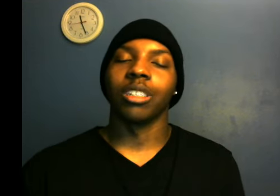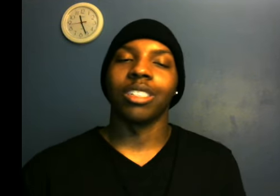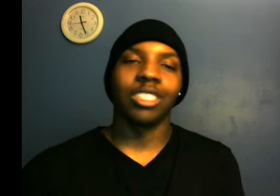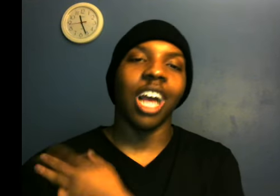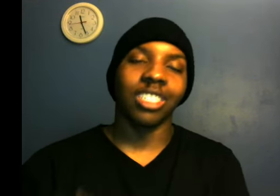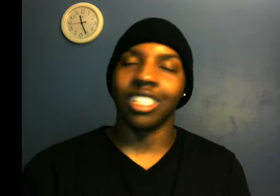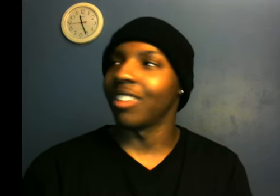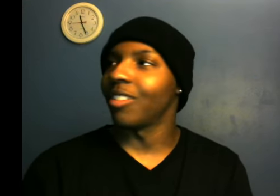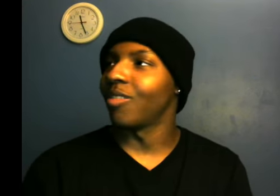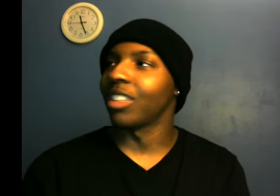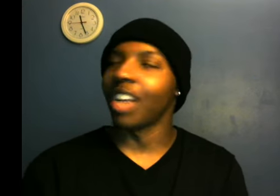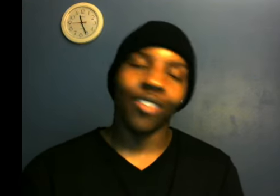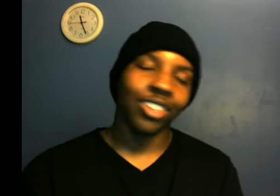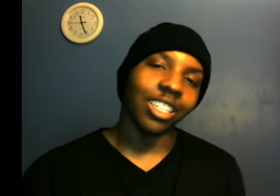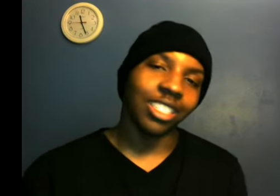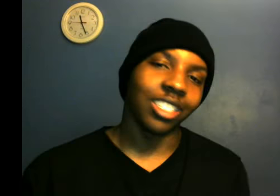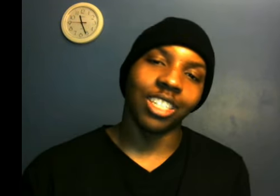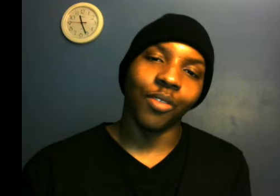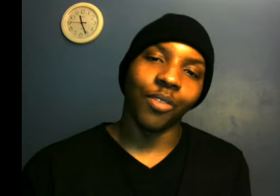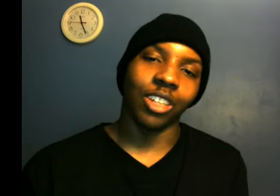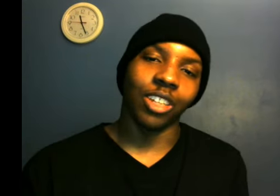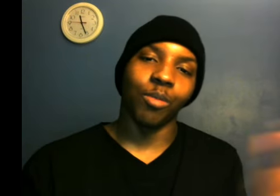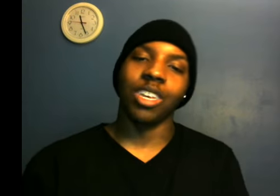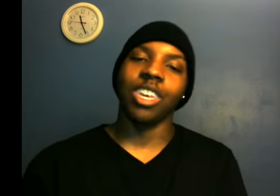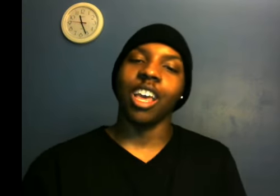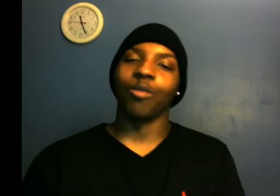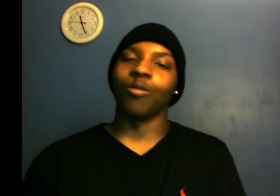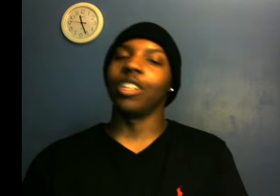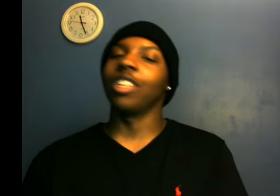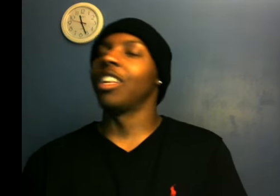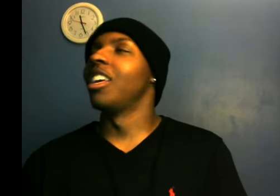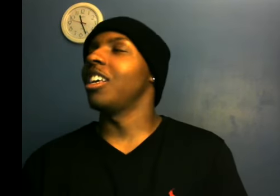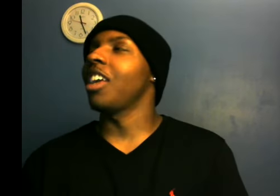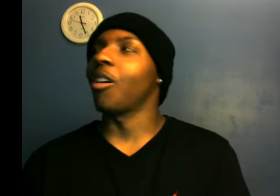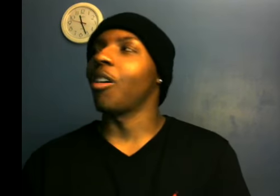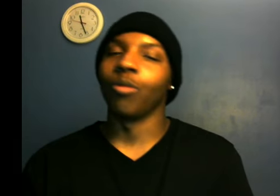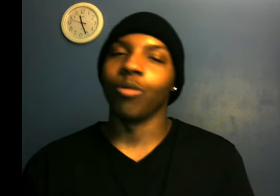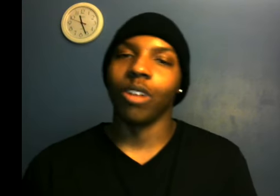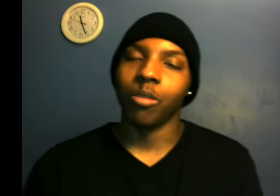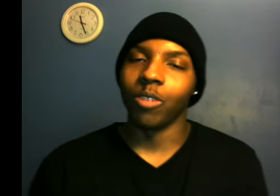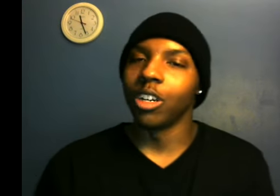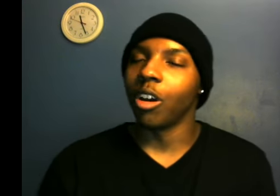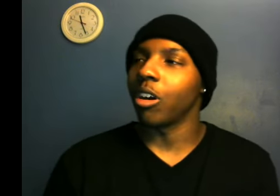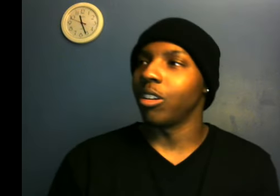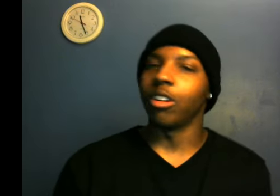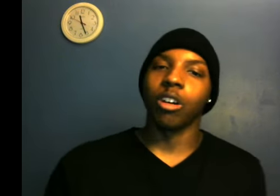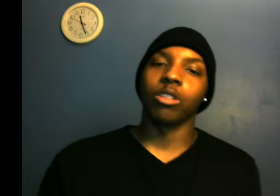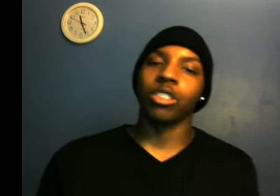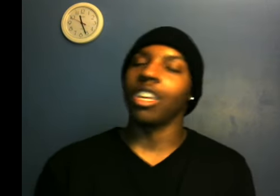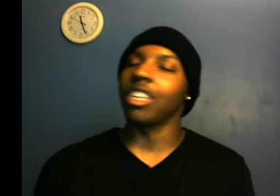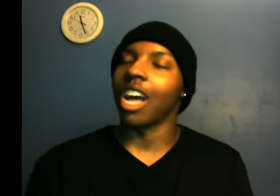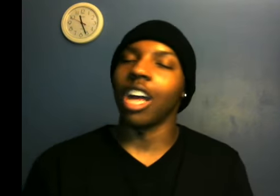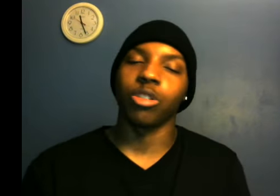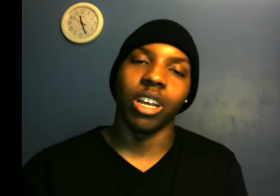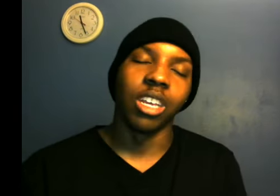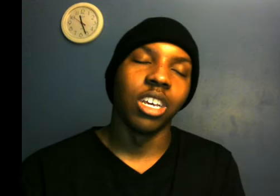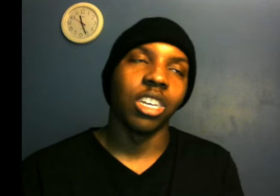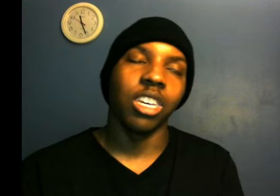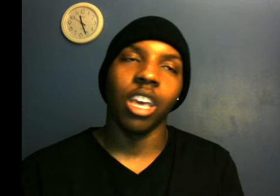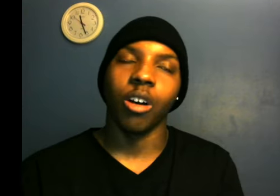Johnson. Calvin Johnson is selfish, though. But he ain't going to release. He ain't going to negotiate his contract. He ain't going